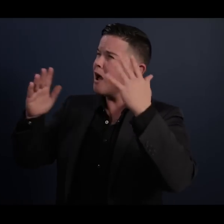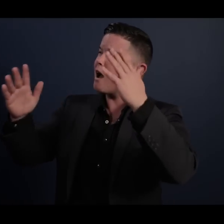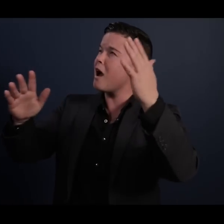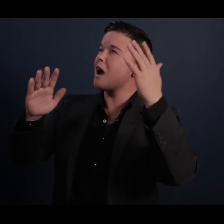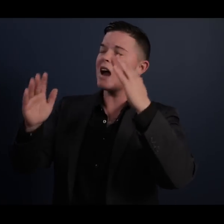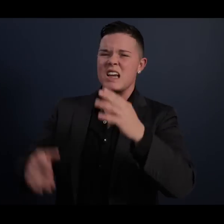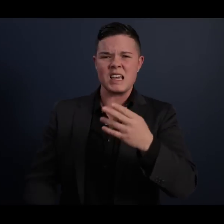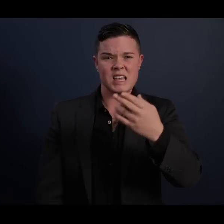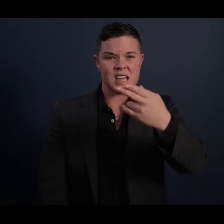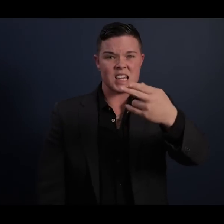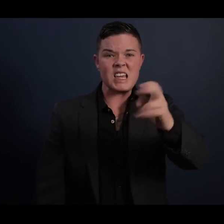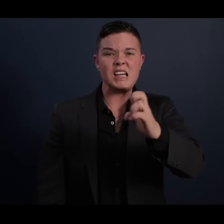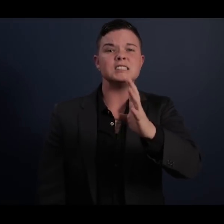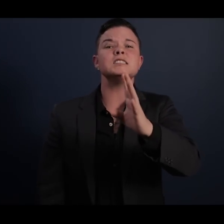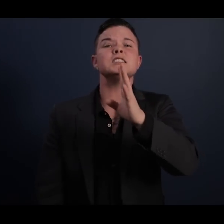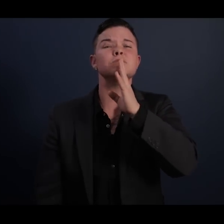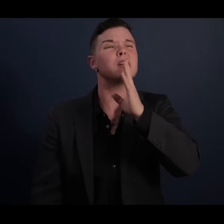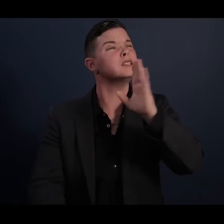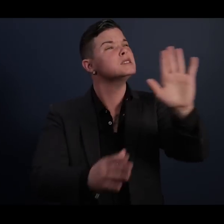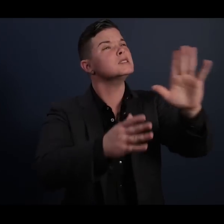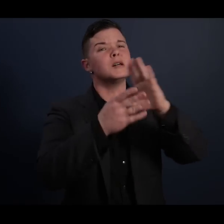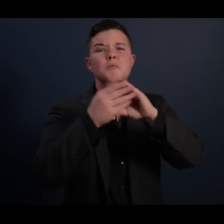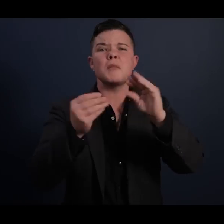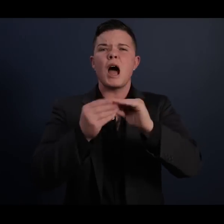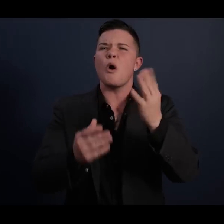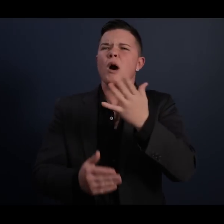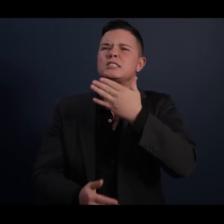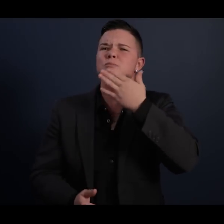He speaks to what's best inside us.